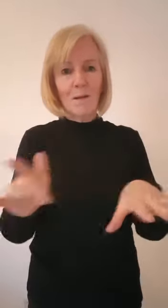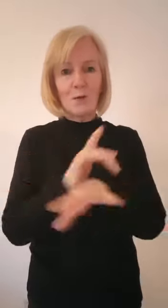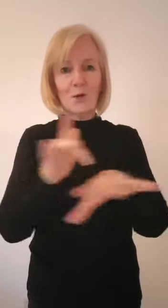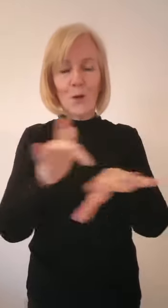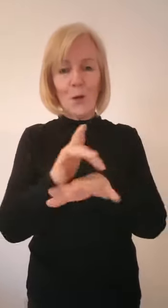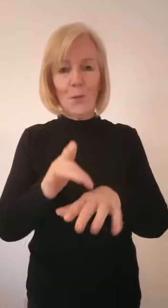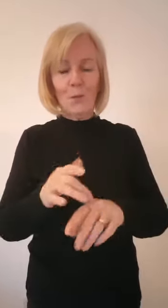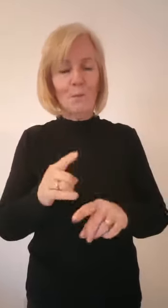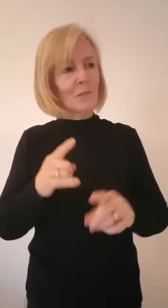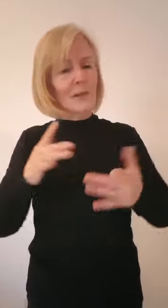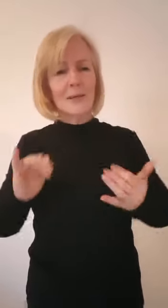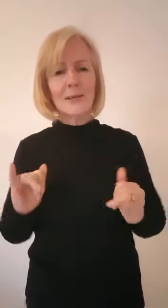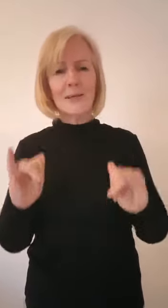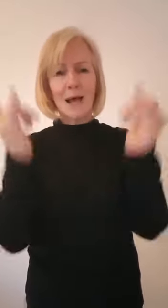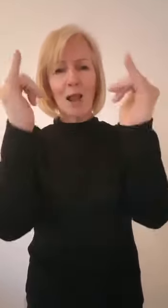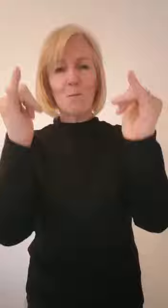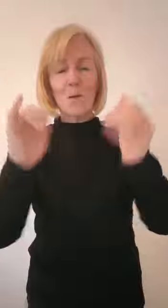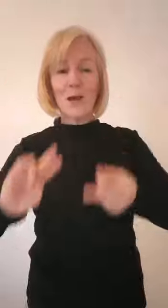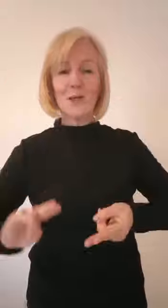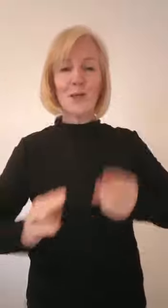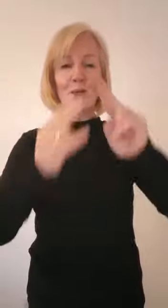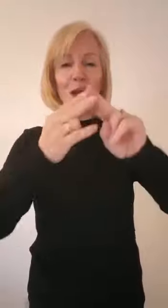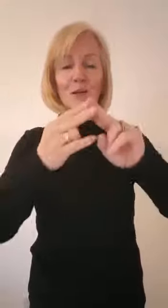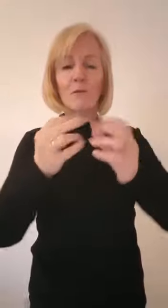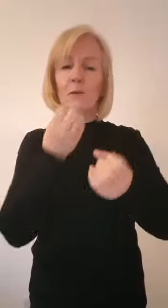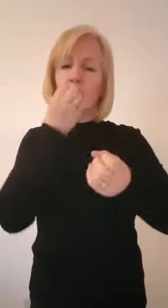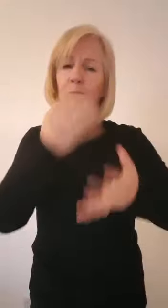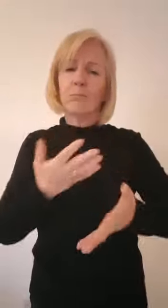celebrates Chesterfield's wonderful history.